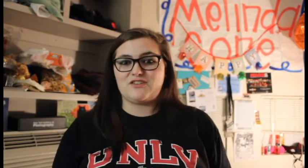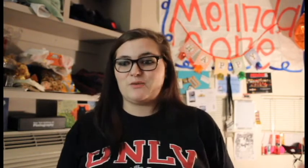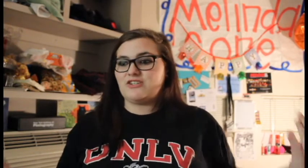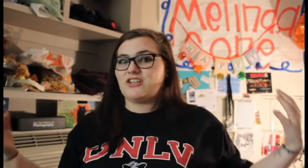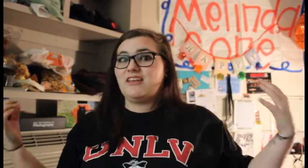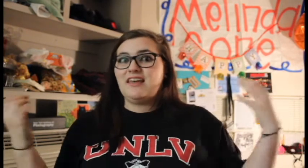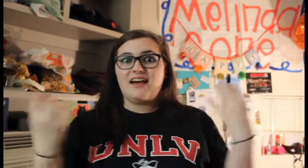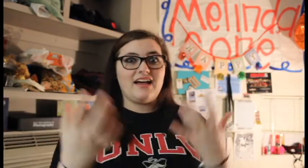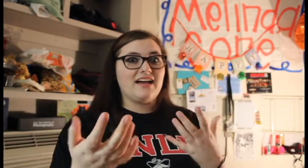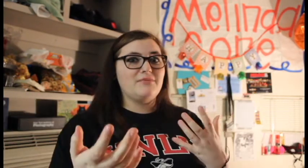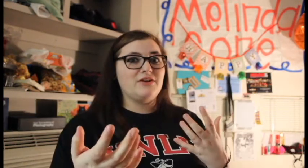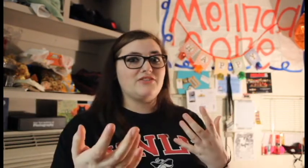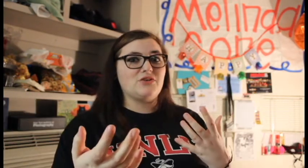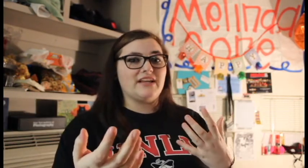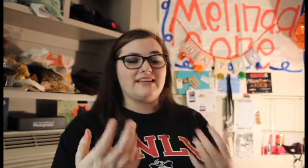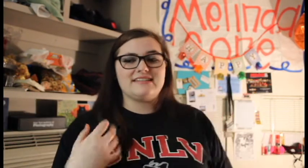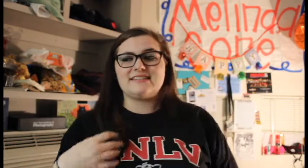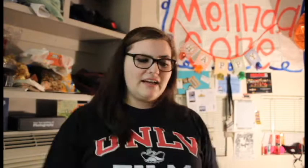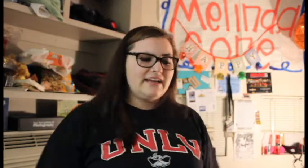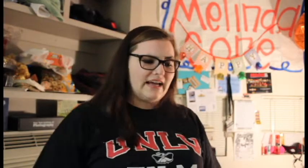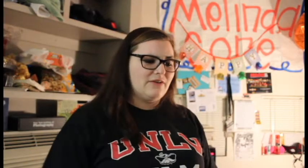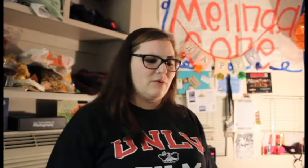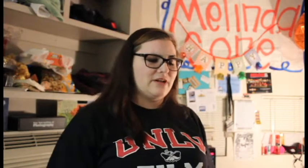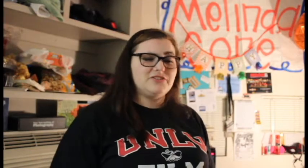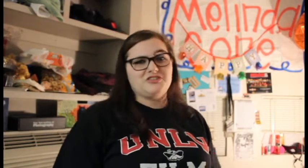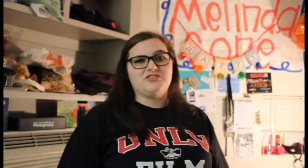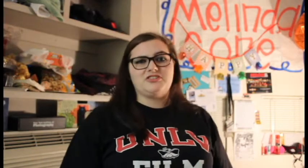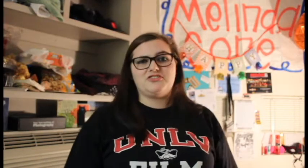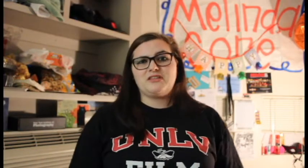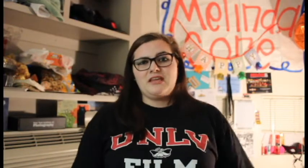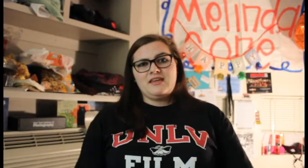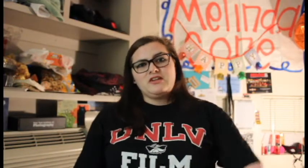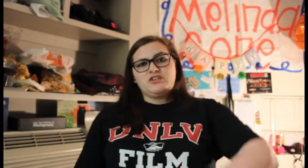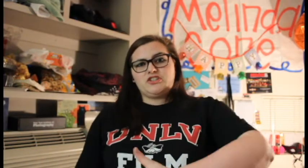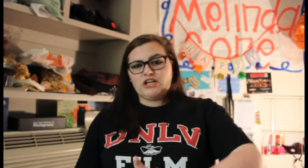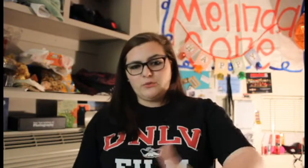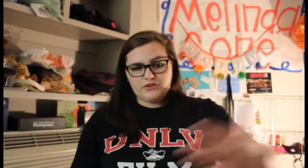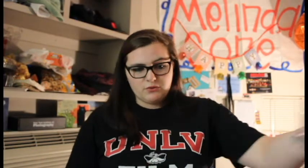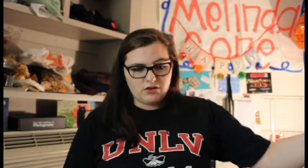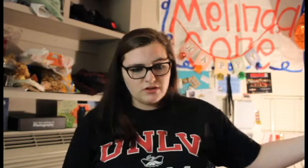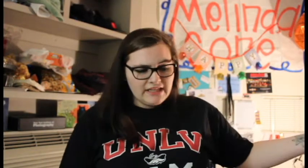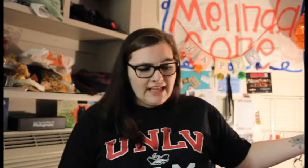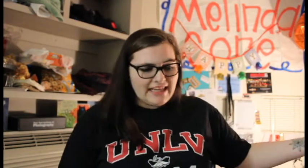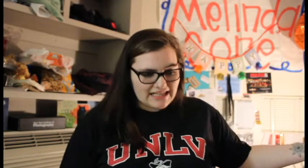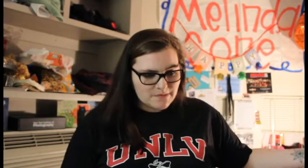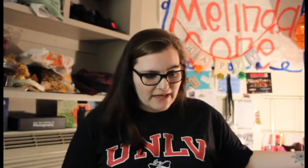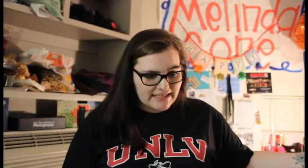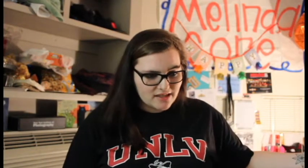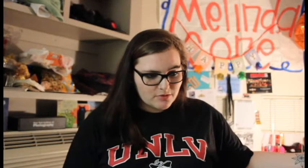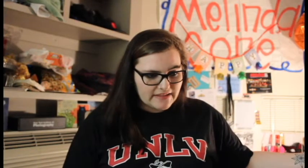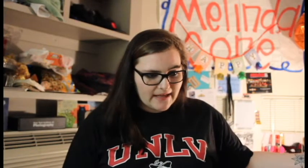situation I'm reshooting this. I kind of wanted to just share with you all that is my terrible day